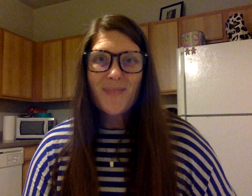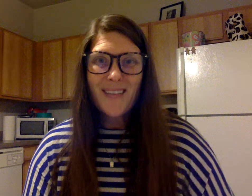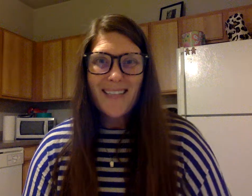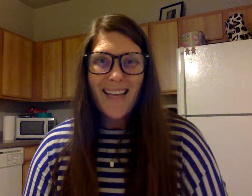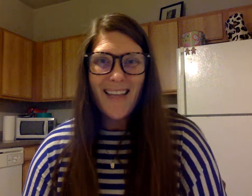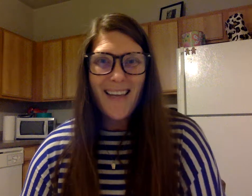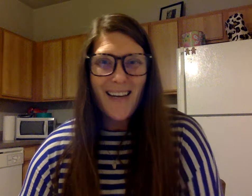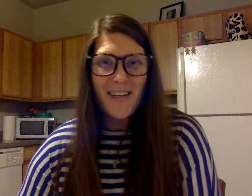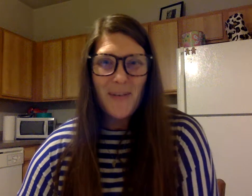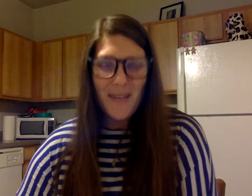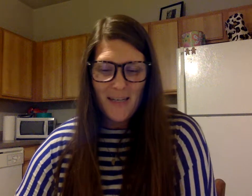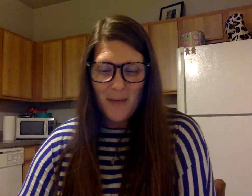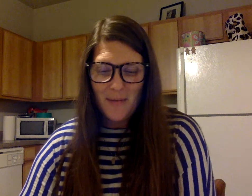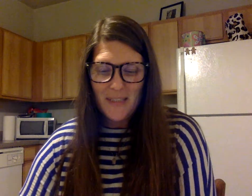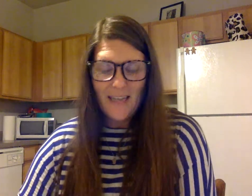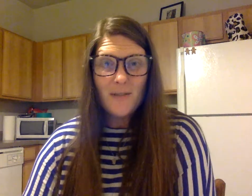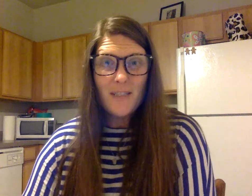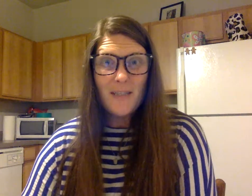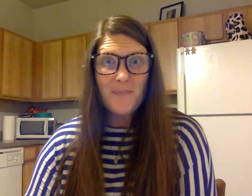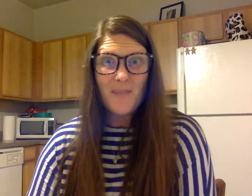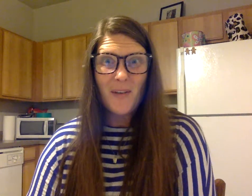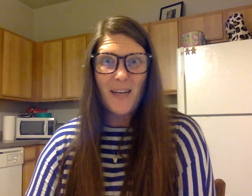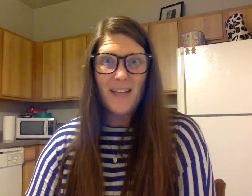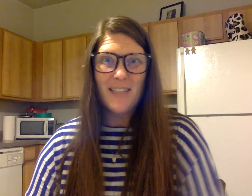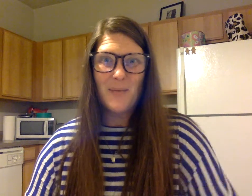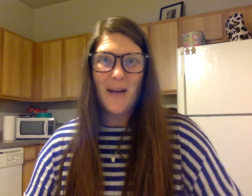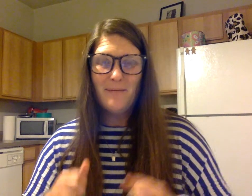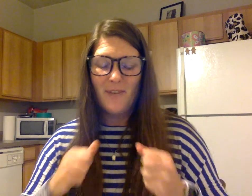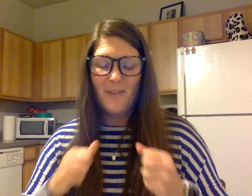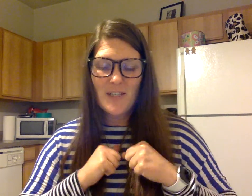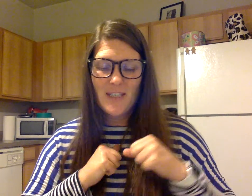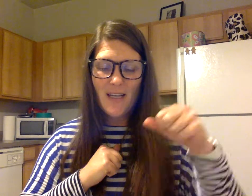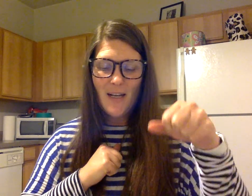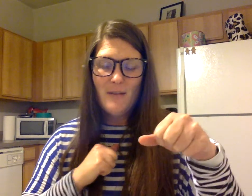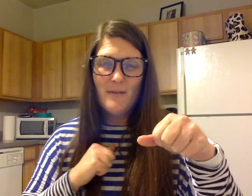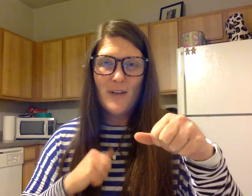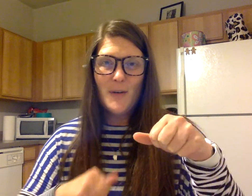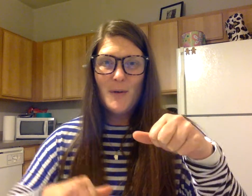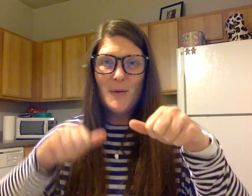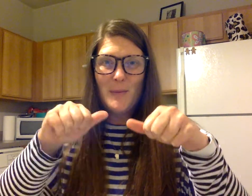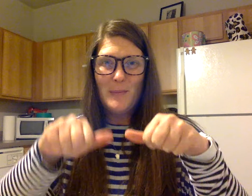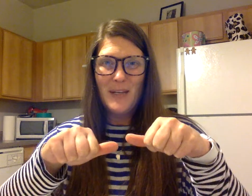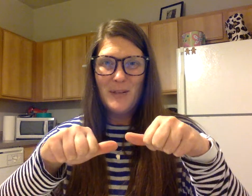Hey there, you ready to play with sounds? Okay, let's rhyme first. Fiddle, middle.